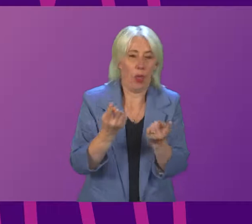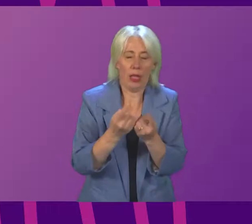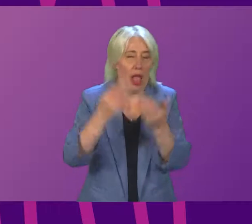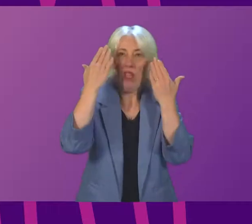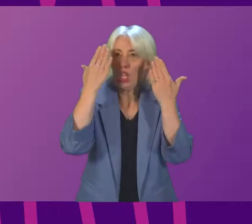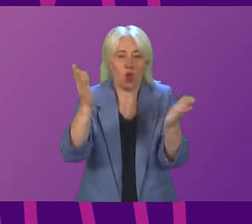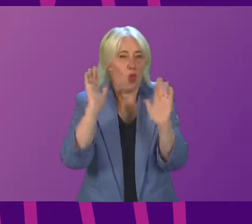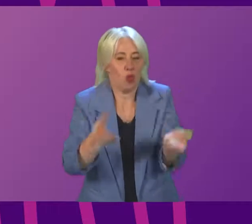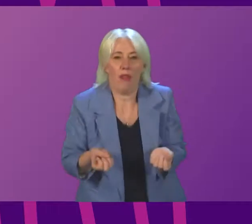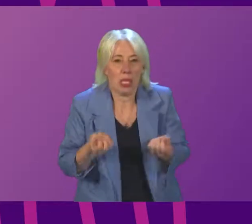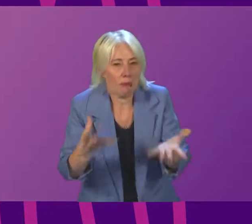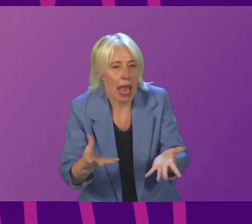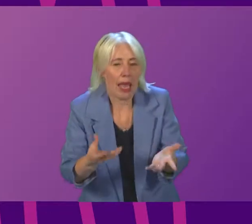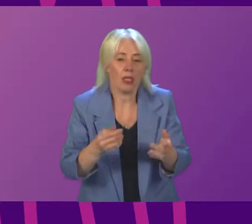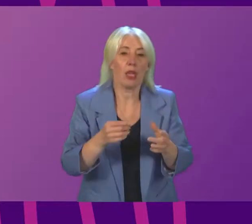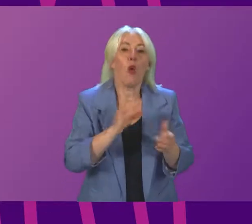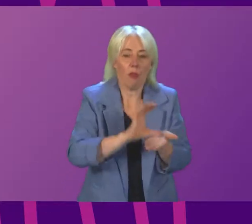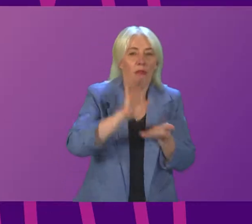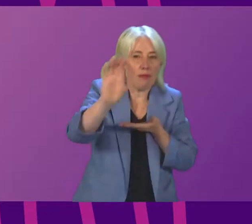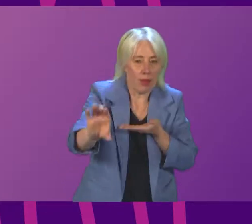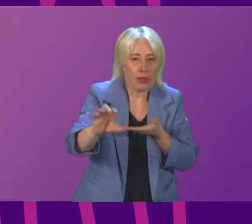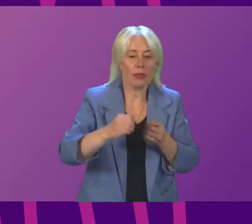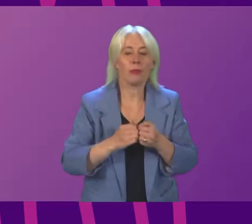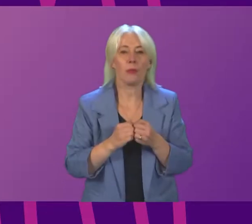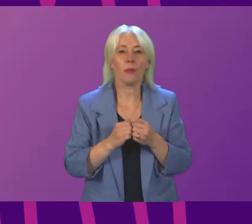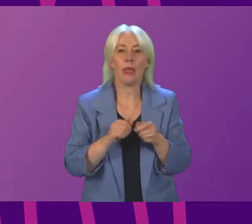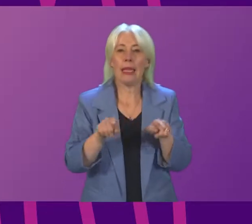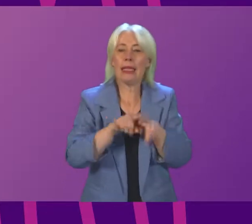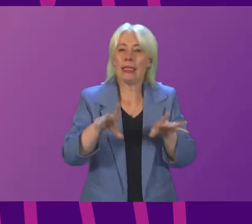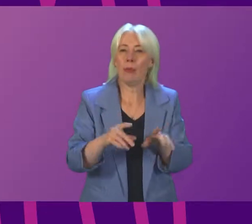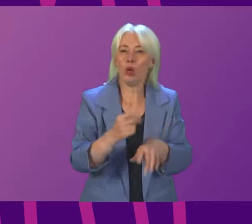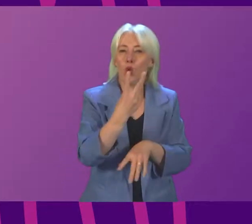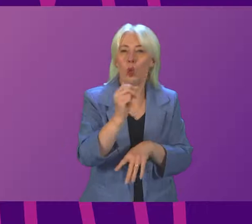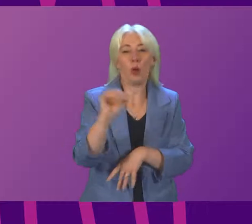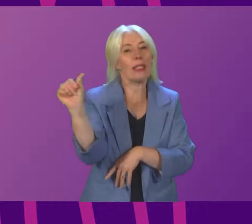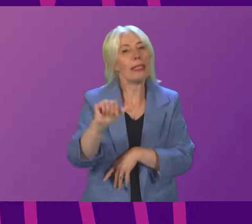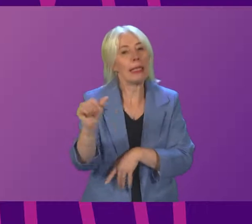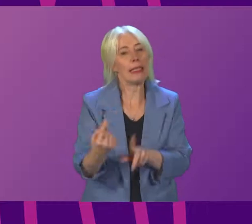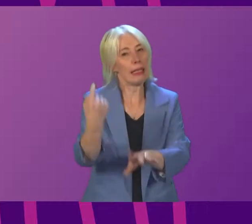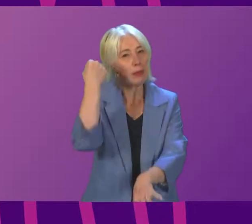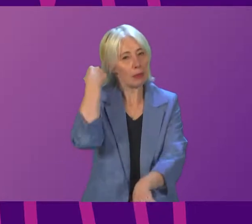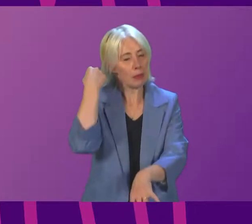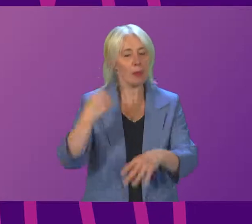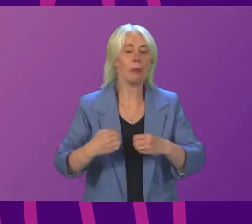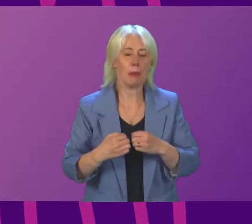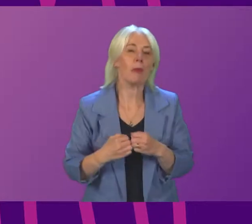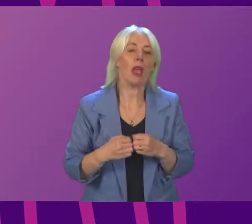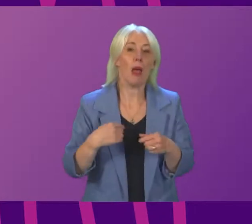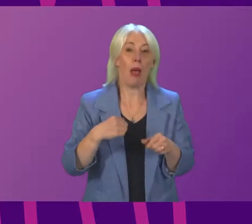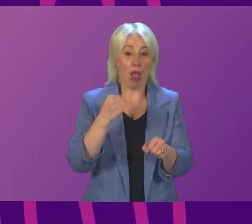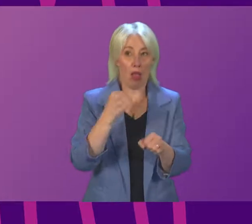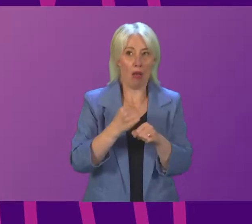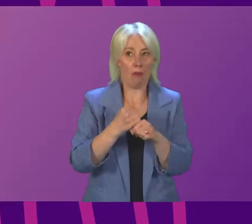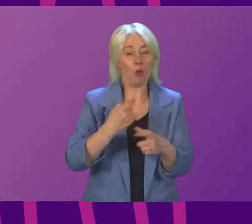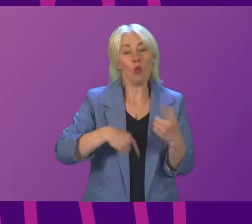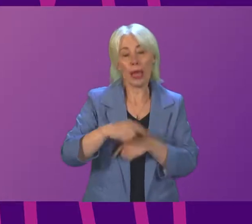As for discretionary scheme funding of the type that we had in 2016, that is obviously an issue that the Government can